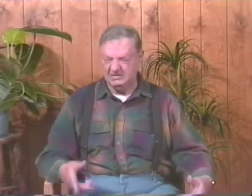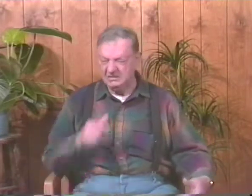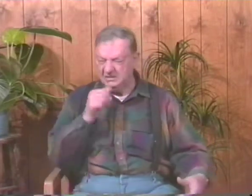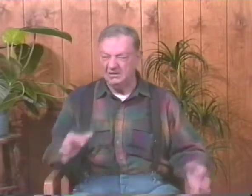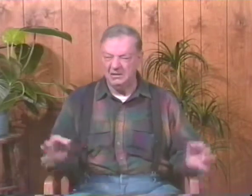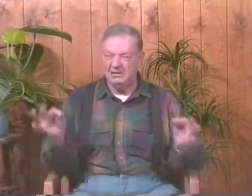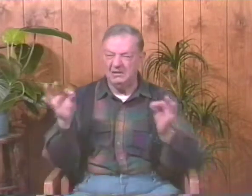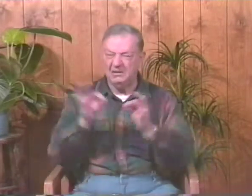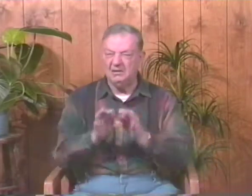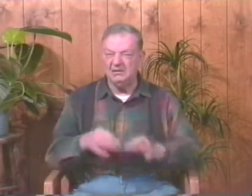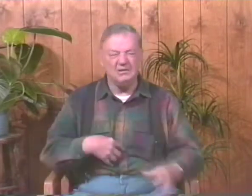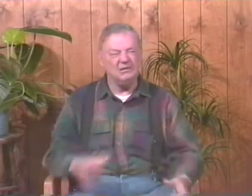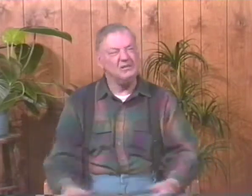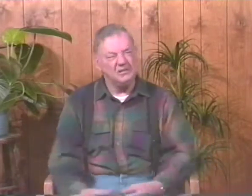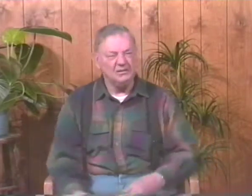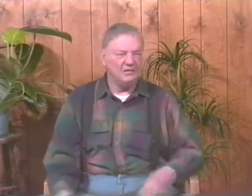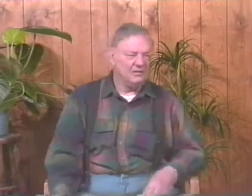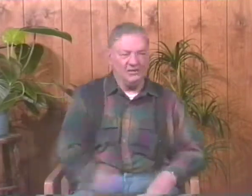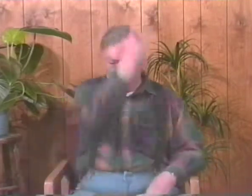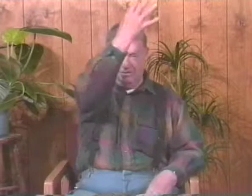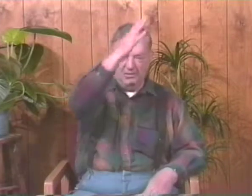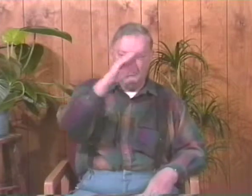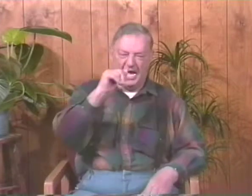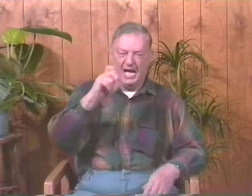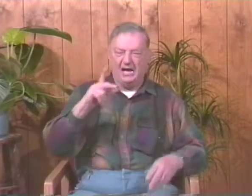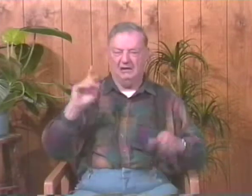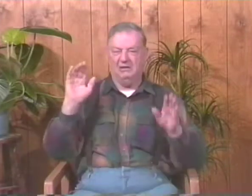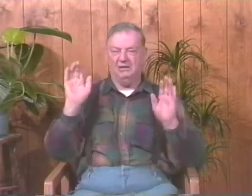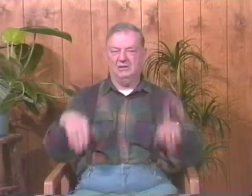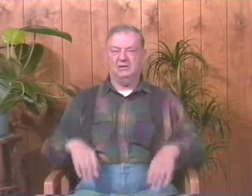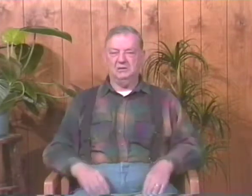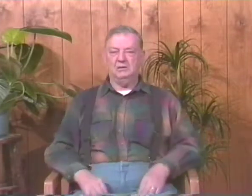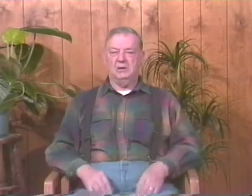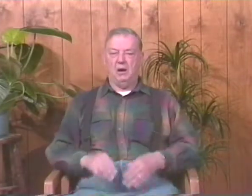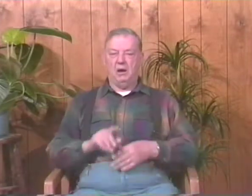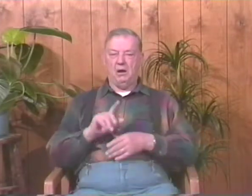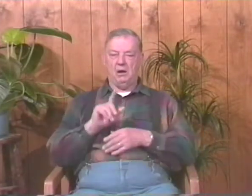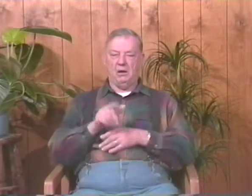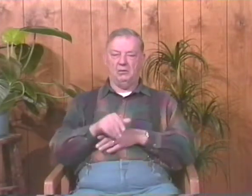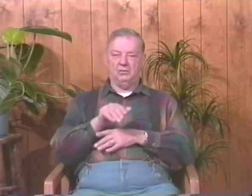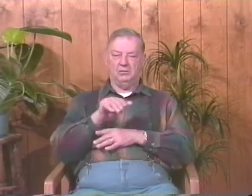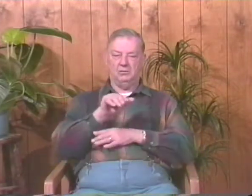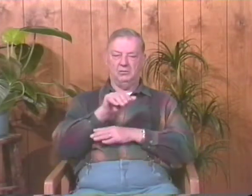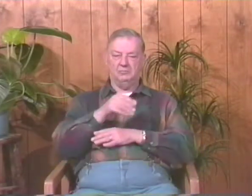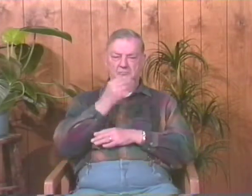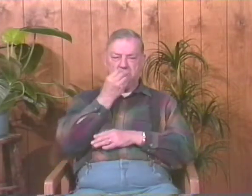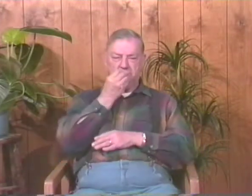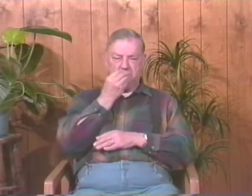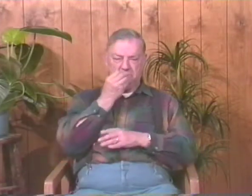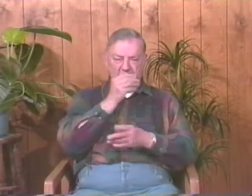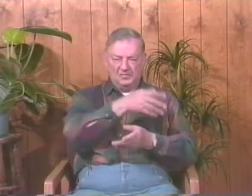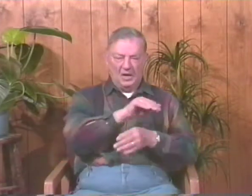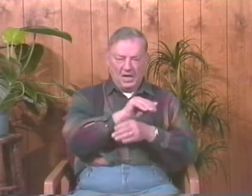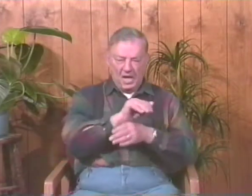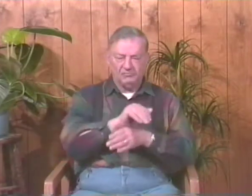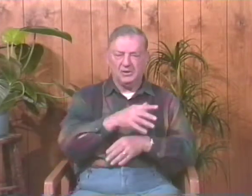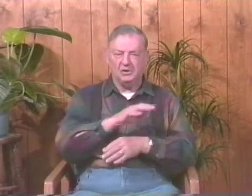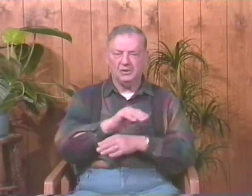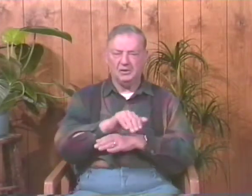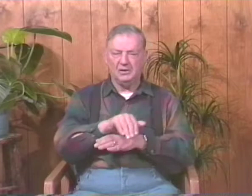it was kind of a mess. But I thought, well, these, I'll just take them back because they're really not suitable. And so